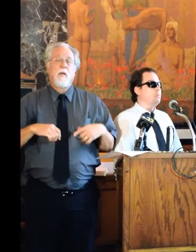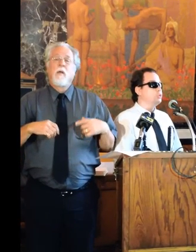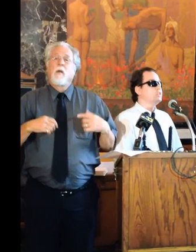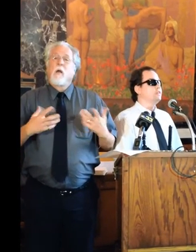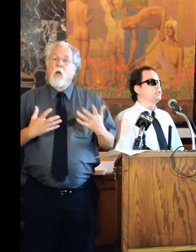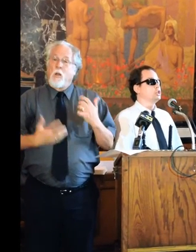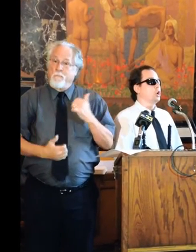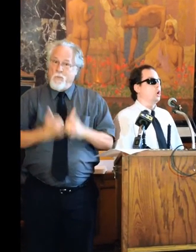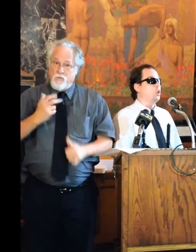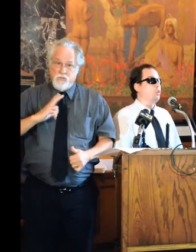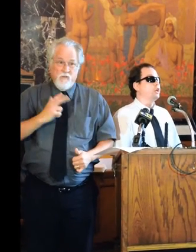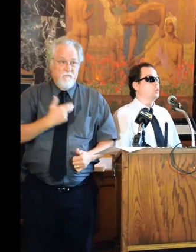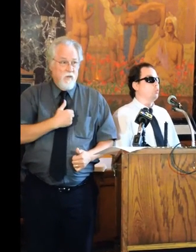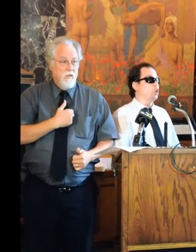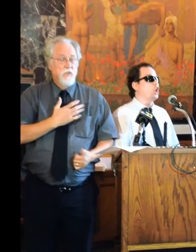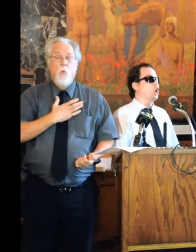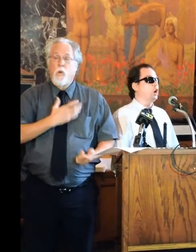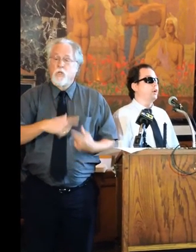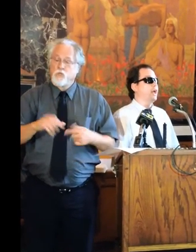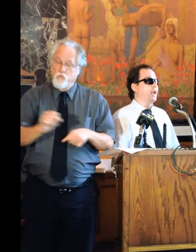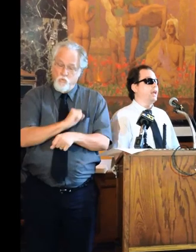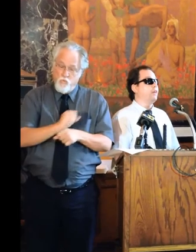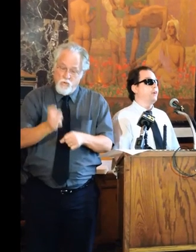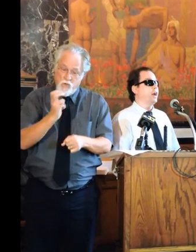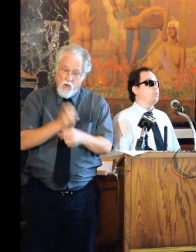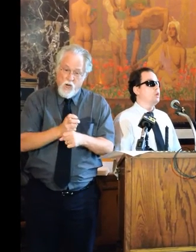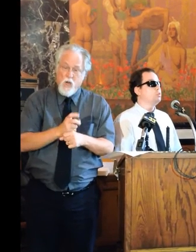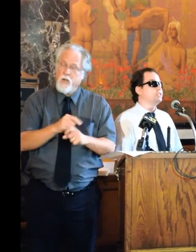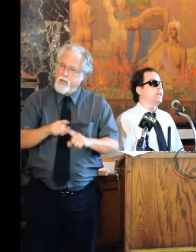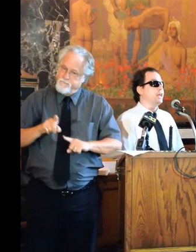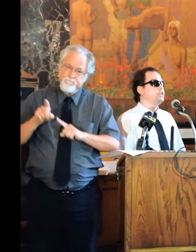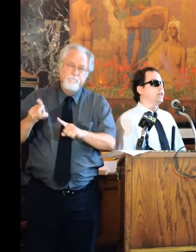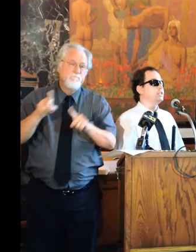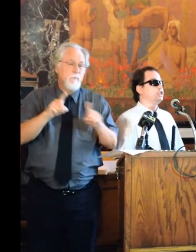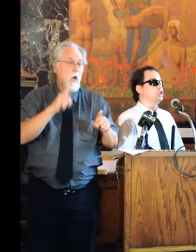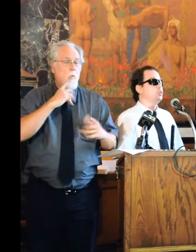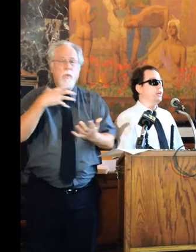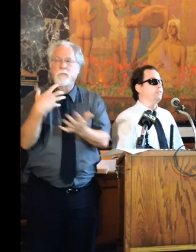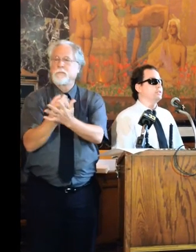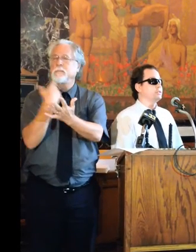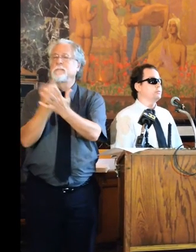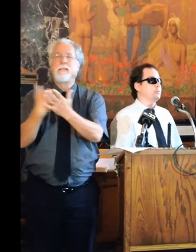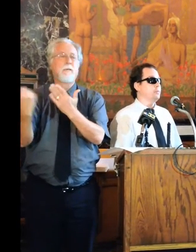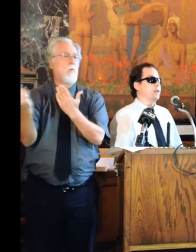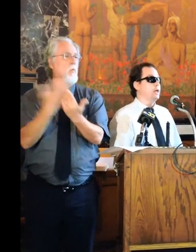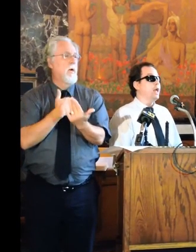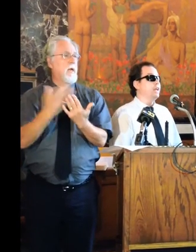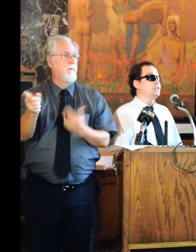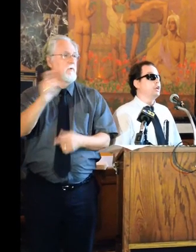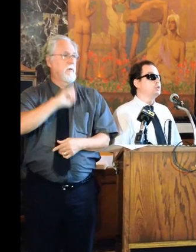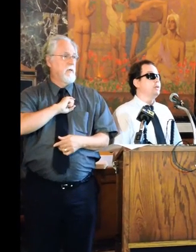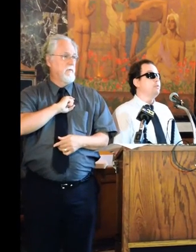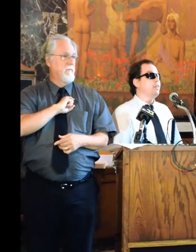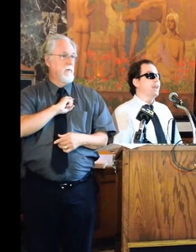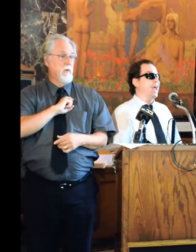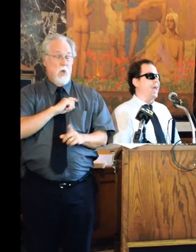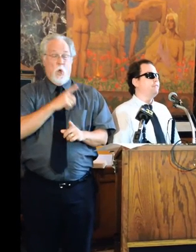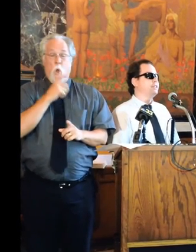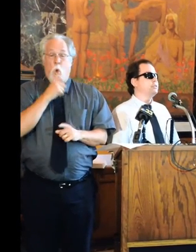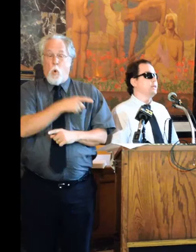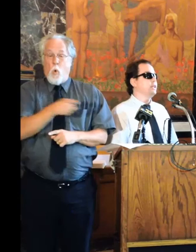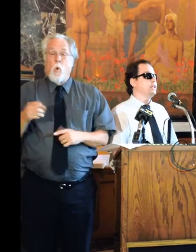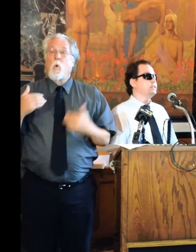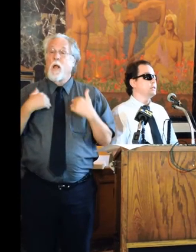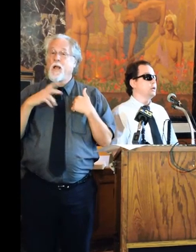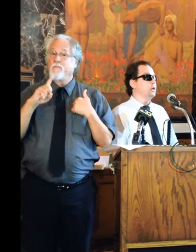And, most of us are willing to work hard and get out there and we will take any chance that you will give us. And, to those people that